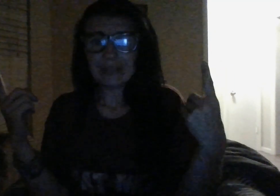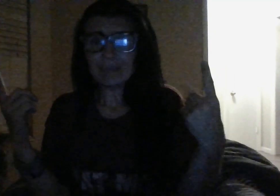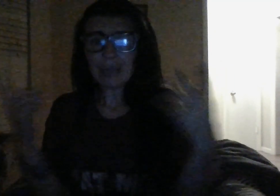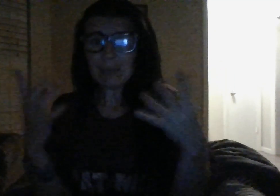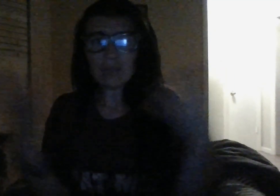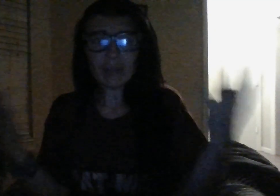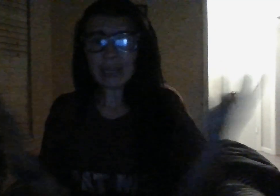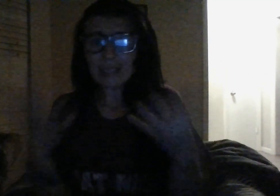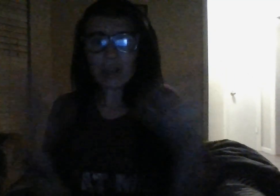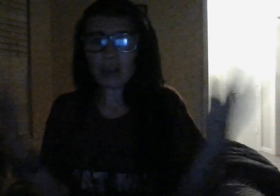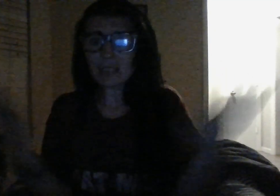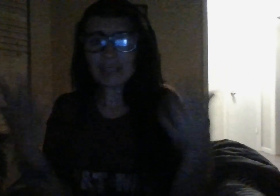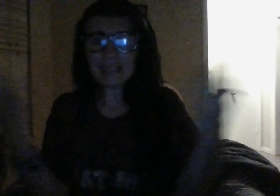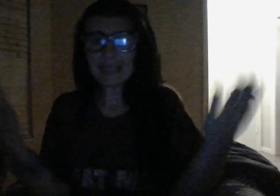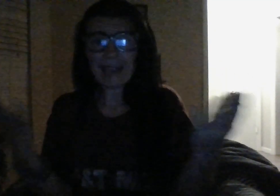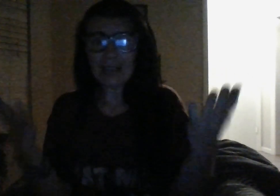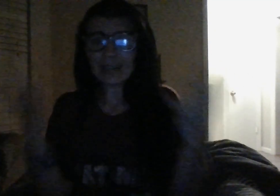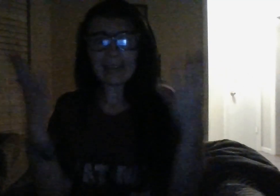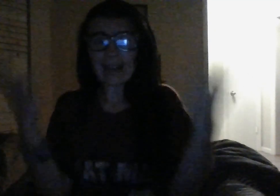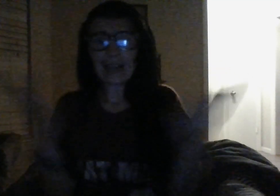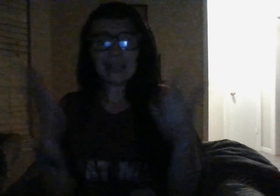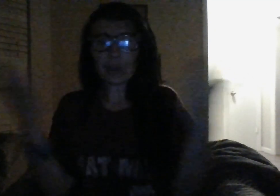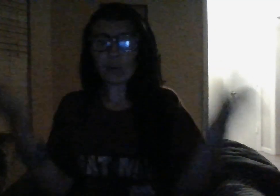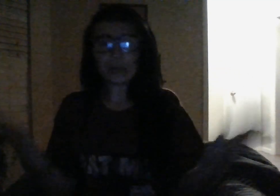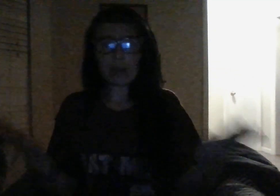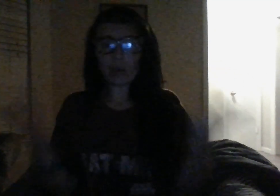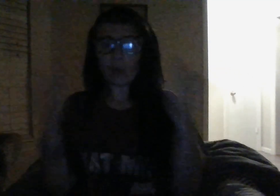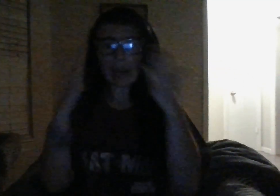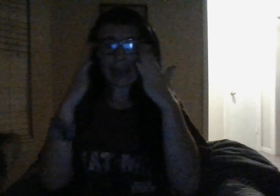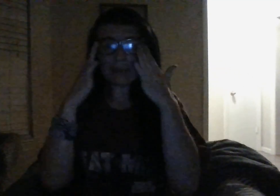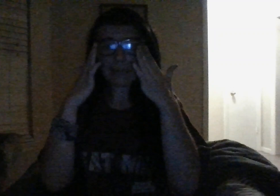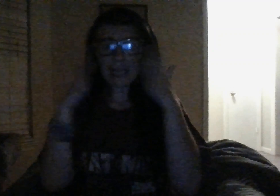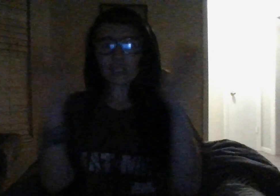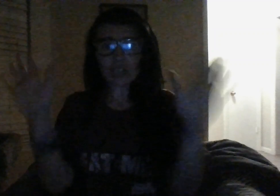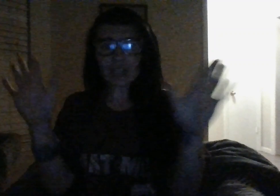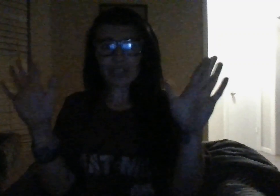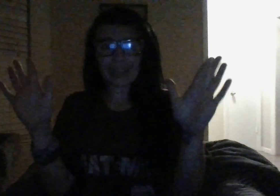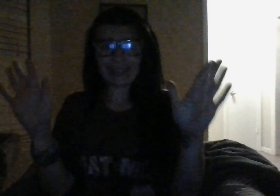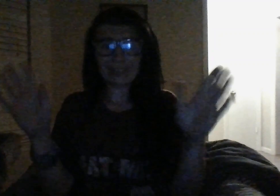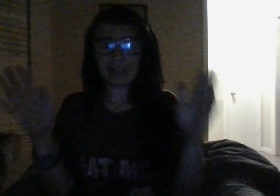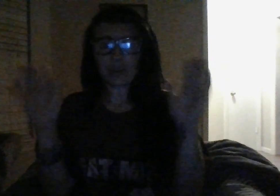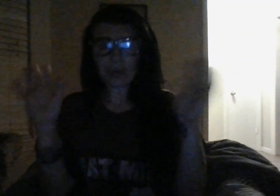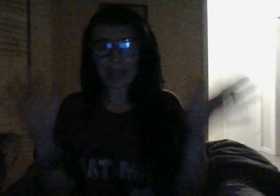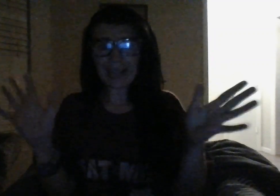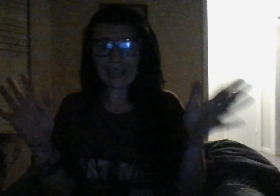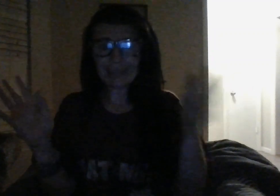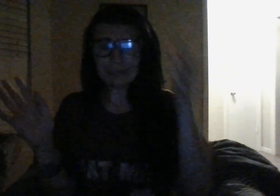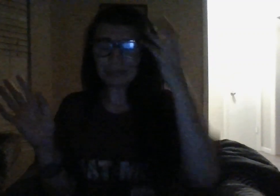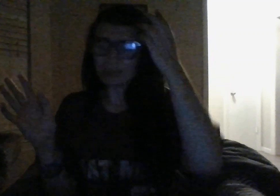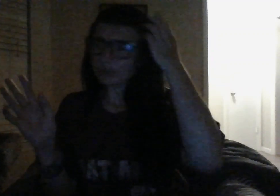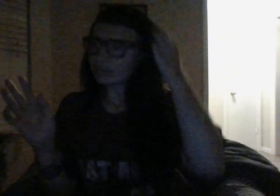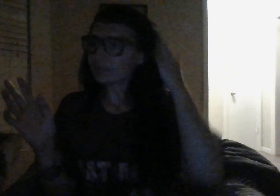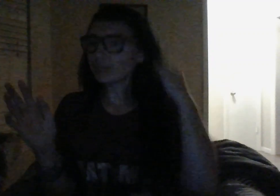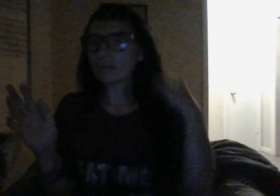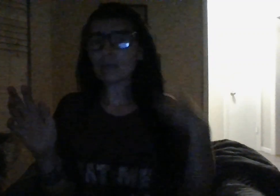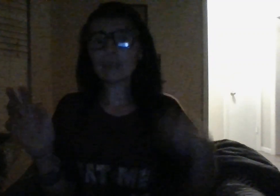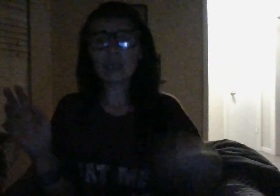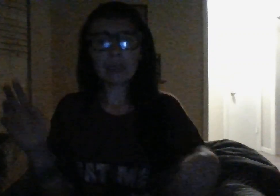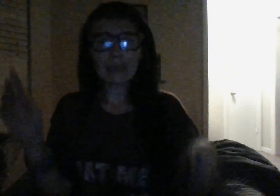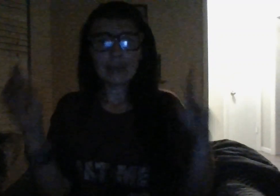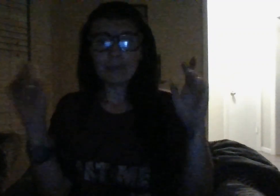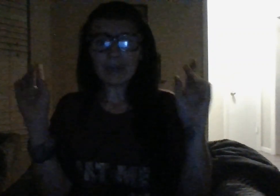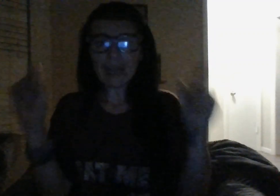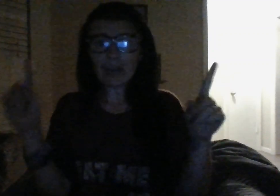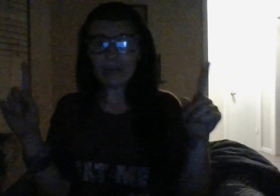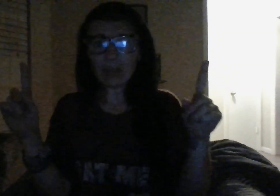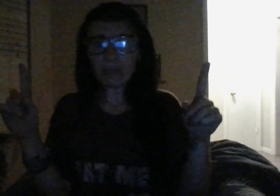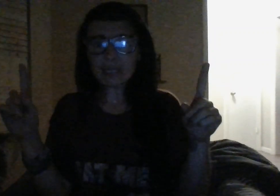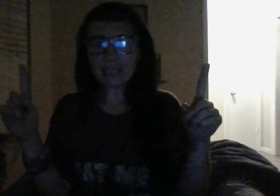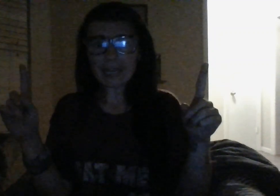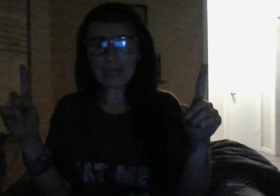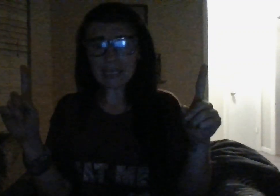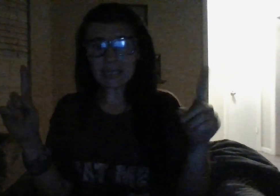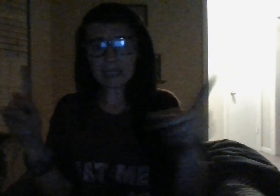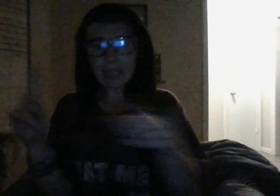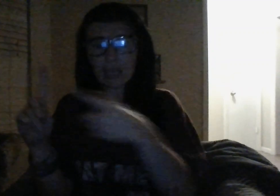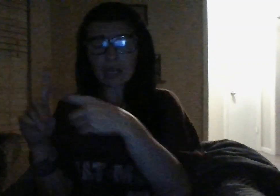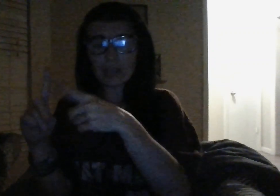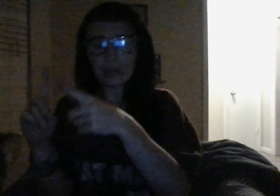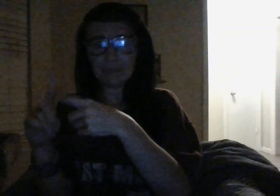maybe you like tossing the salad i don't know i'm not judging okay but however that resonates um